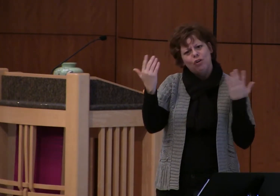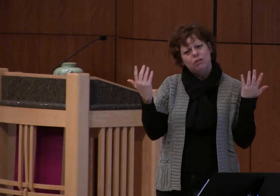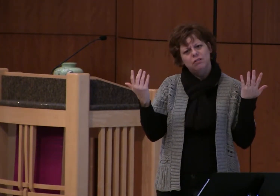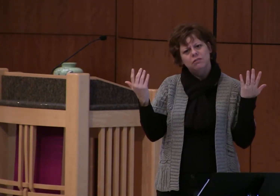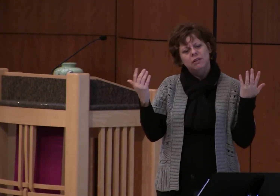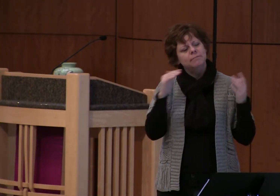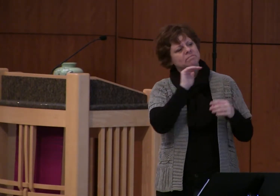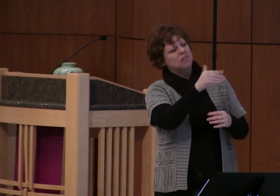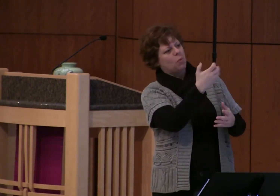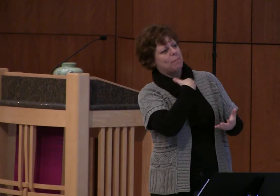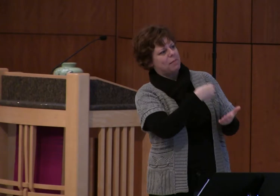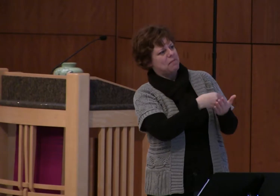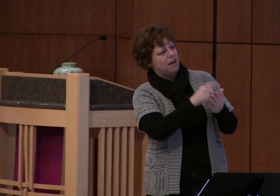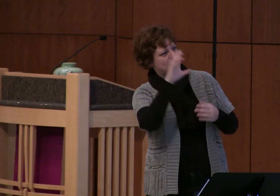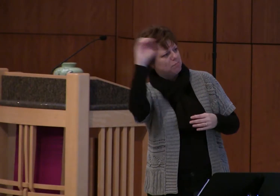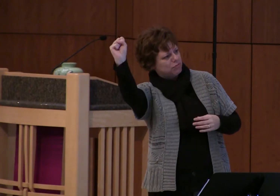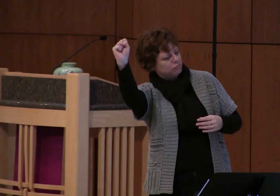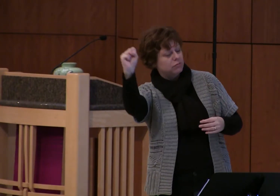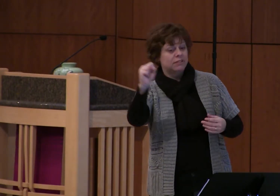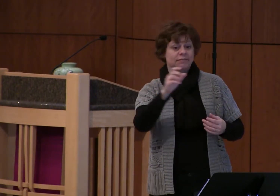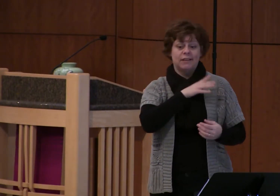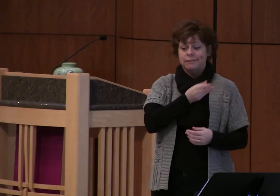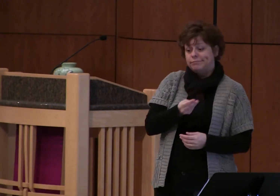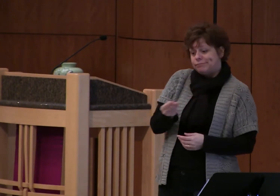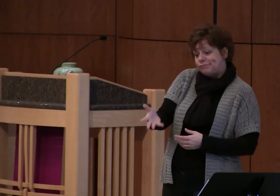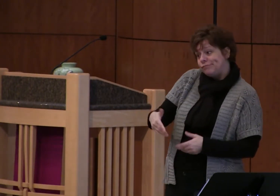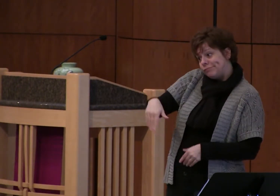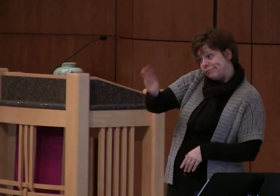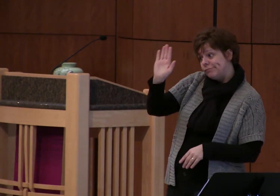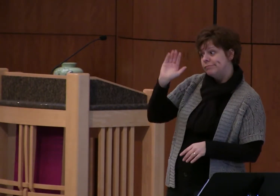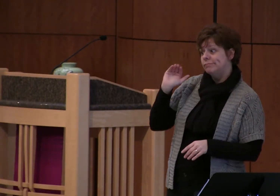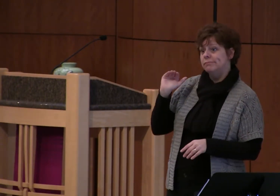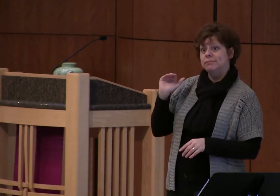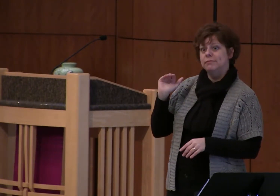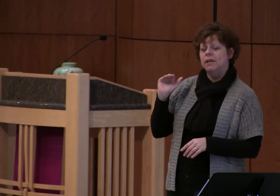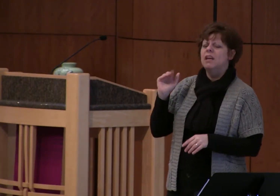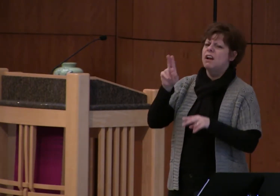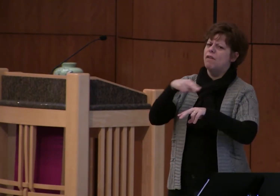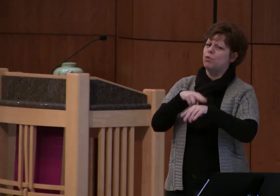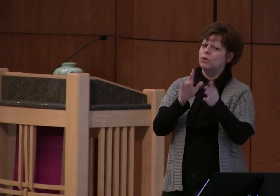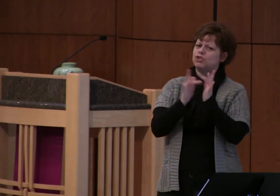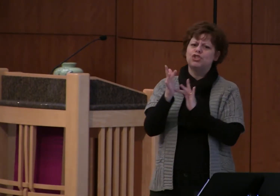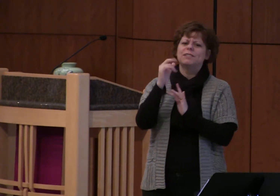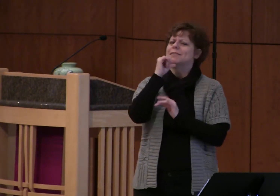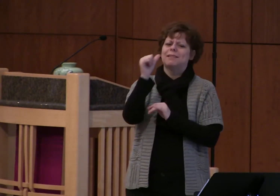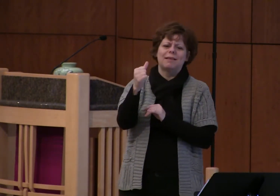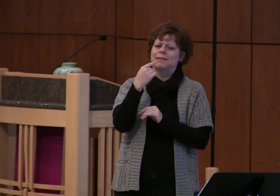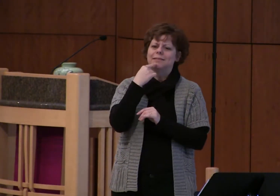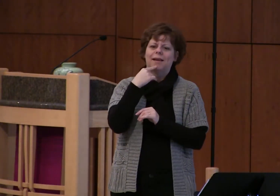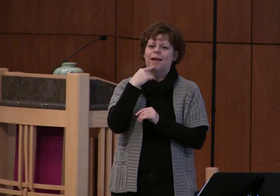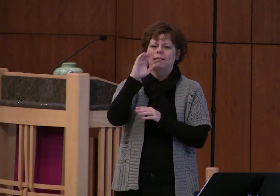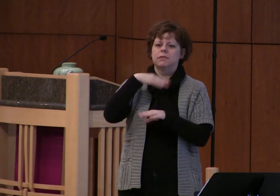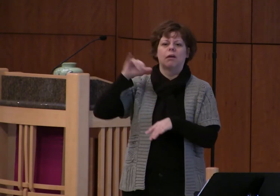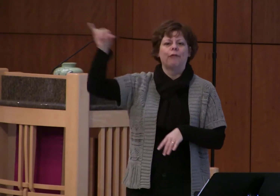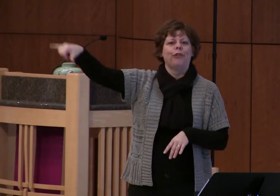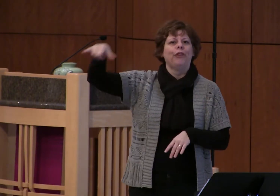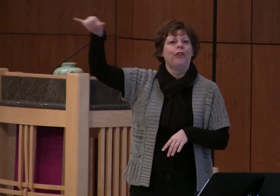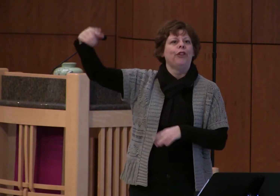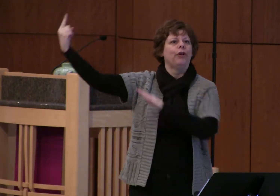and of course the way Jesus tells the story the story doesn't end with this son's isolation and abandonment and